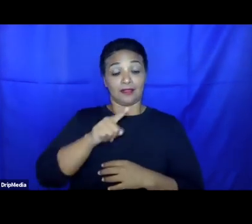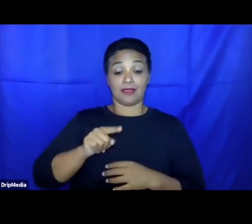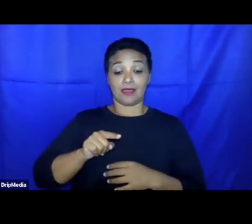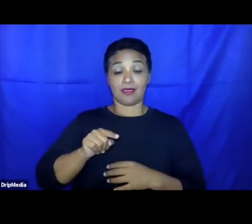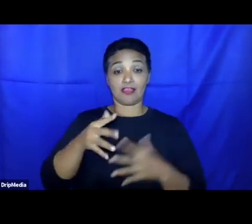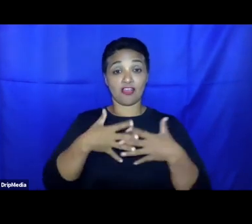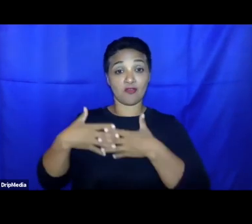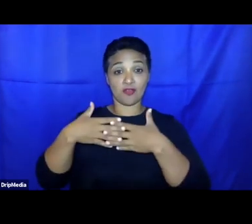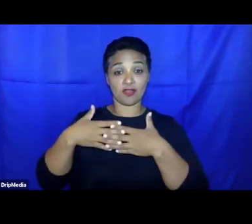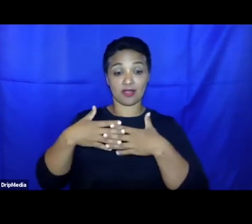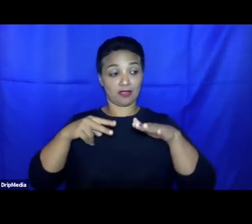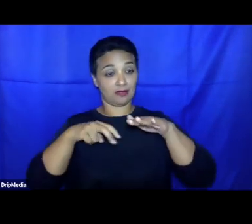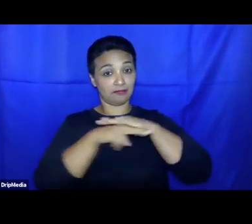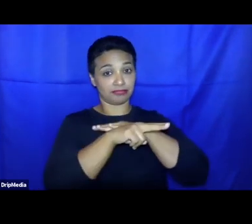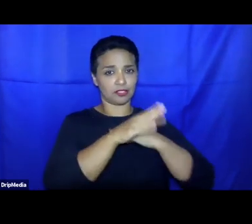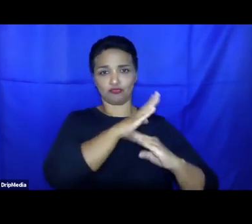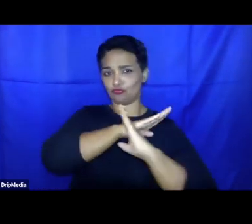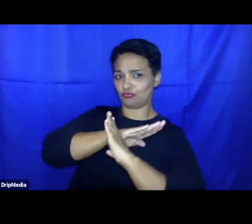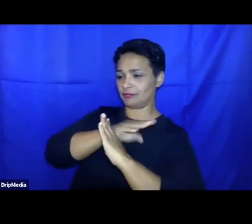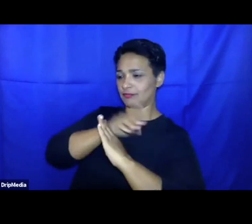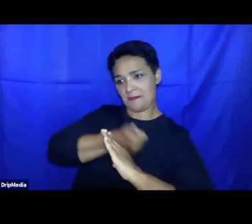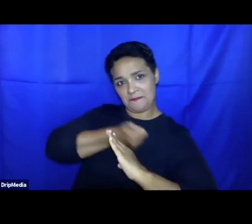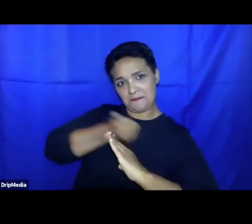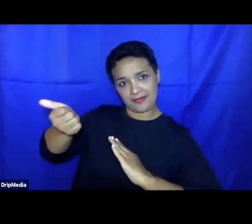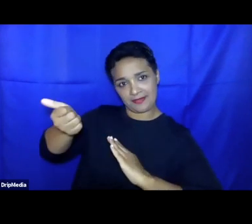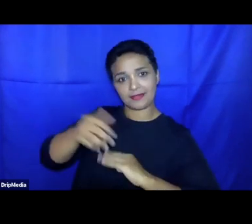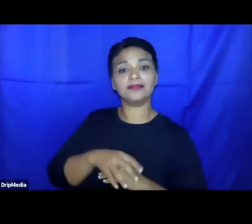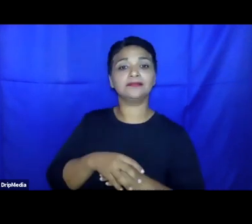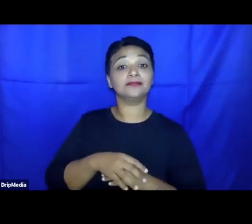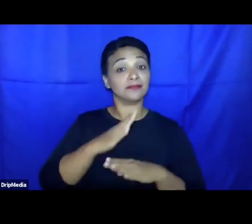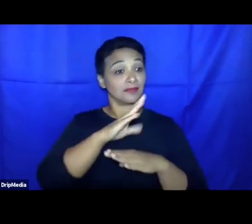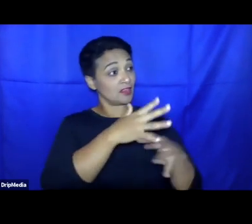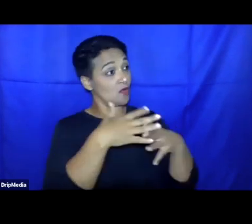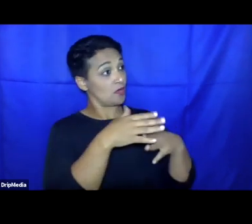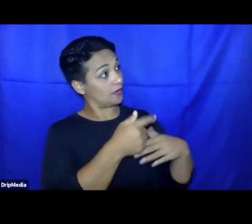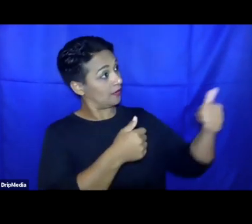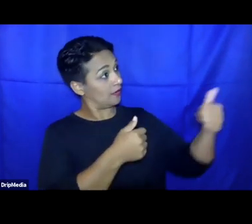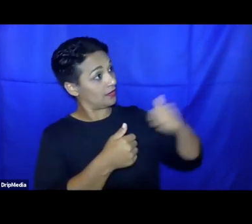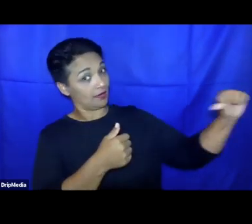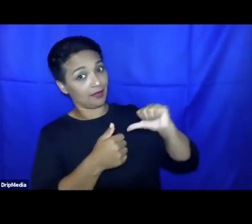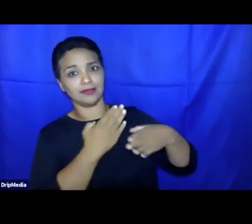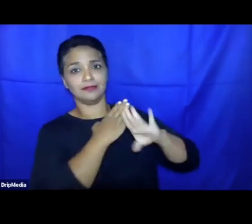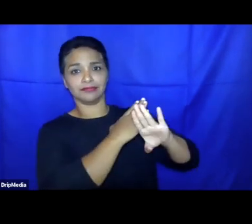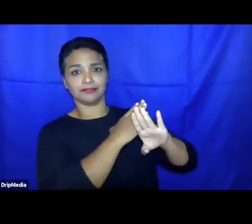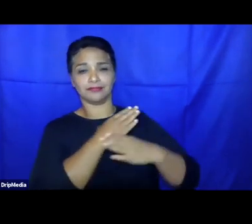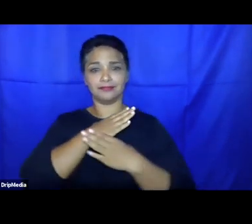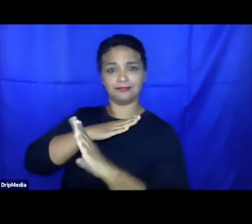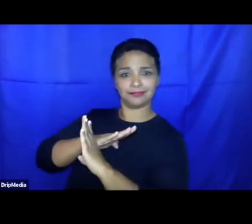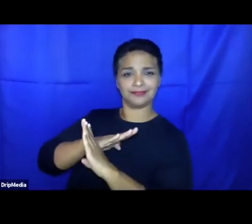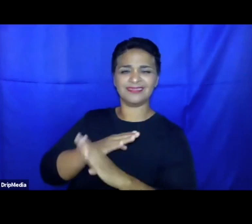back to the United States. US-bound asylum seekers at the Canadian border will be turned back to Canada. But this is hardly a balanced or symmetrical